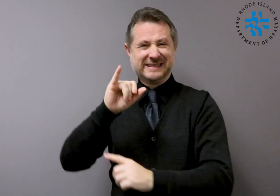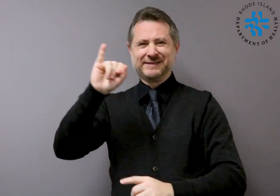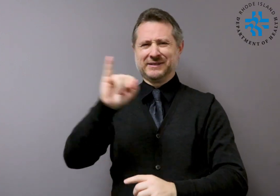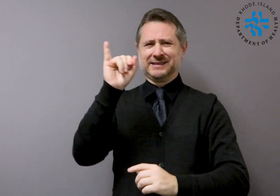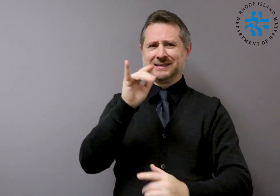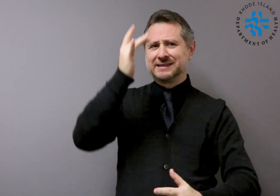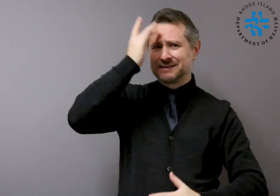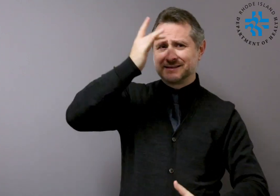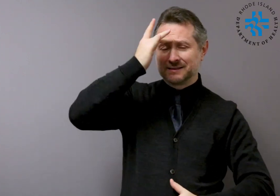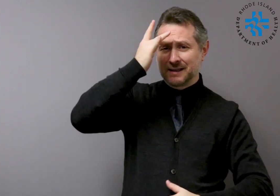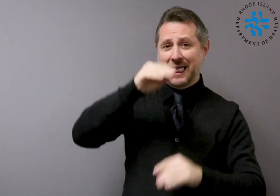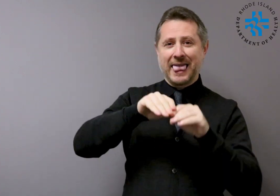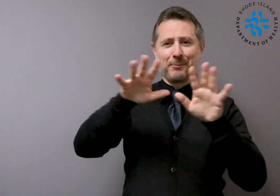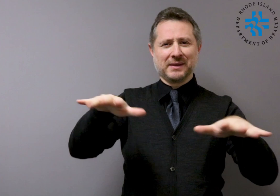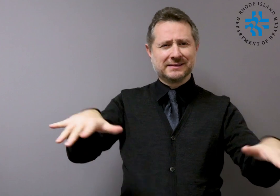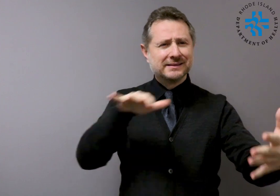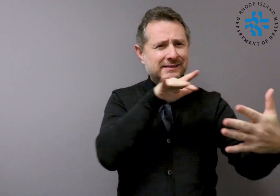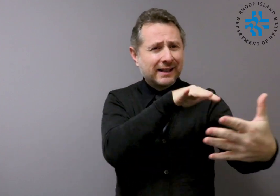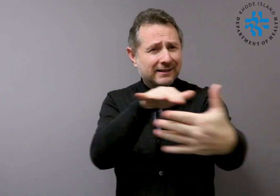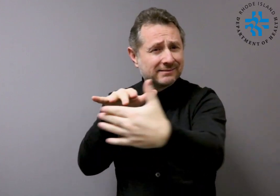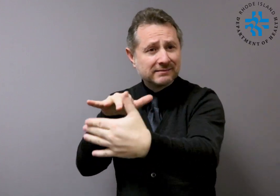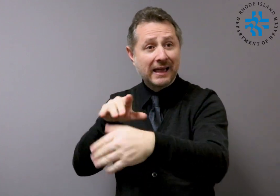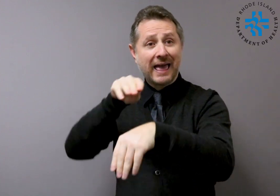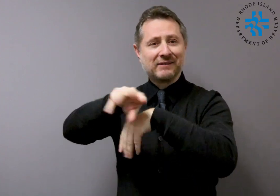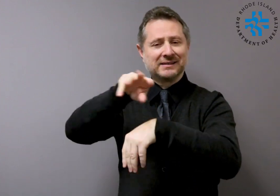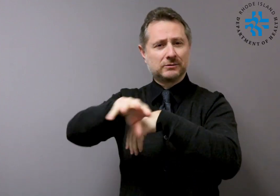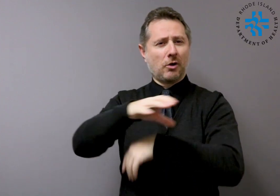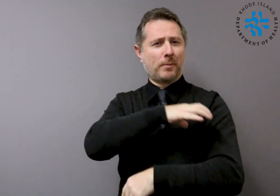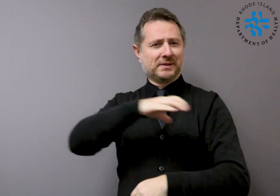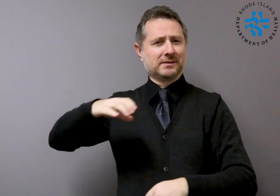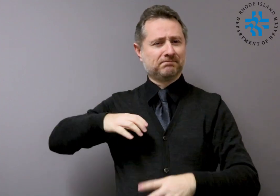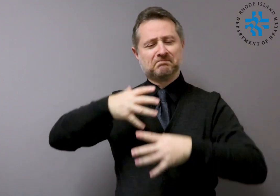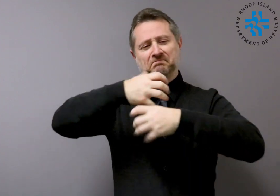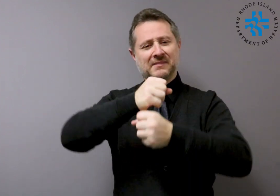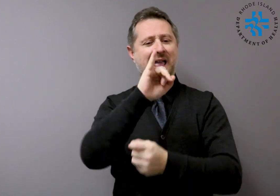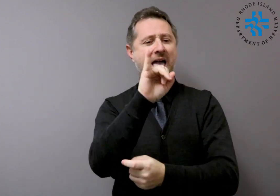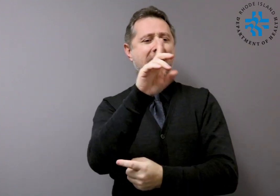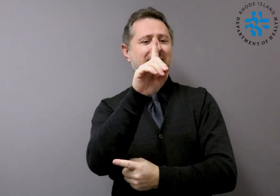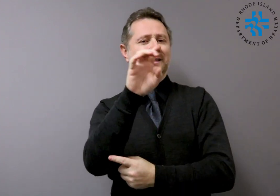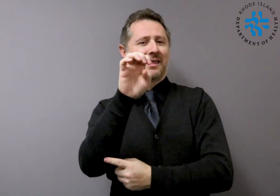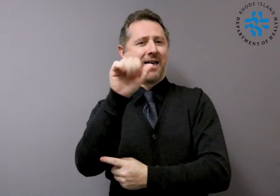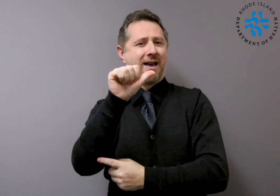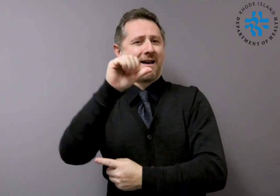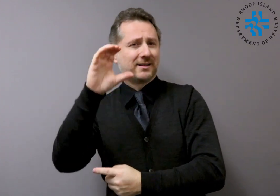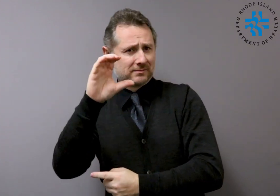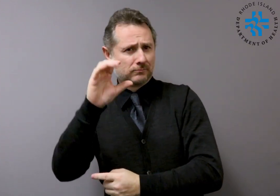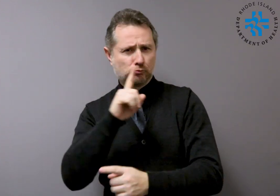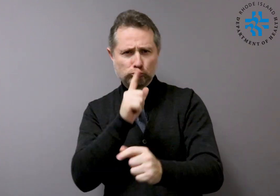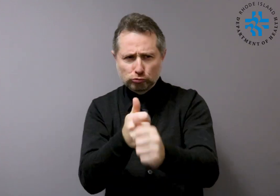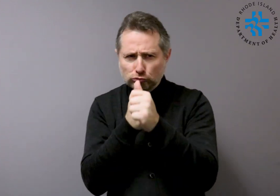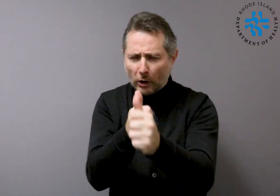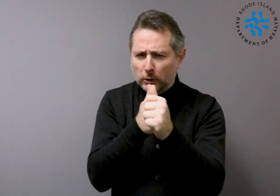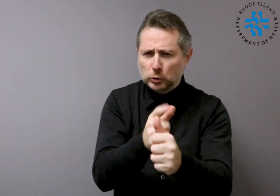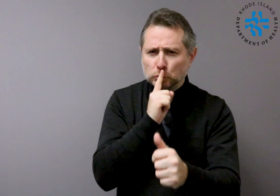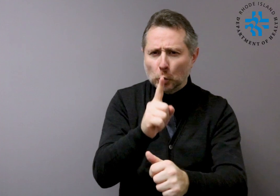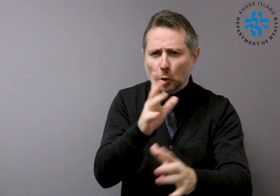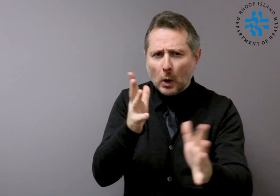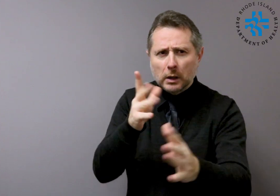evaluation on patients, and guidance on specimen collection, testing, and reports. Coordinating closely with healthcare facilities and emergency